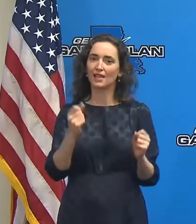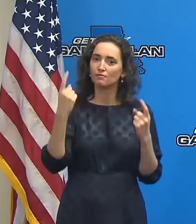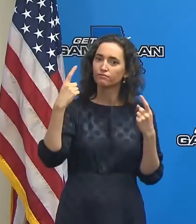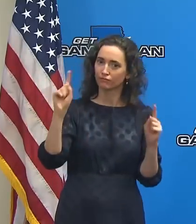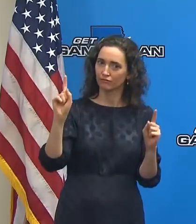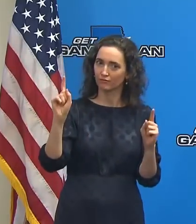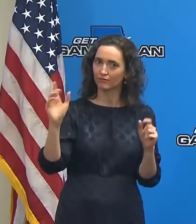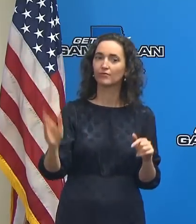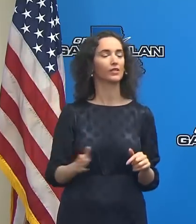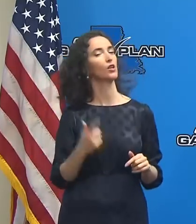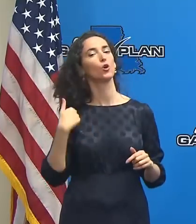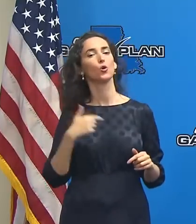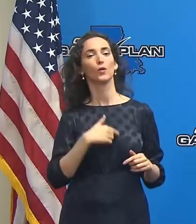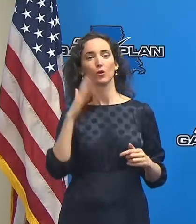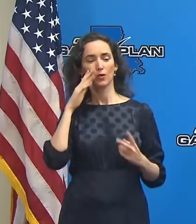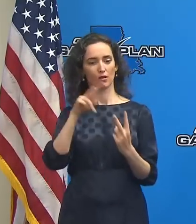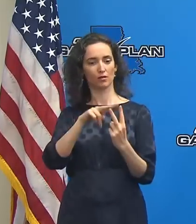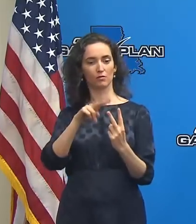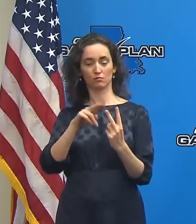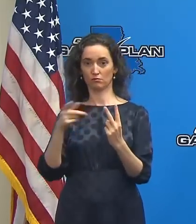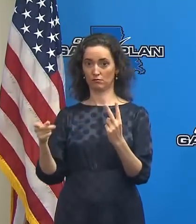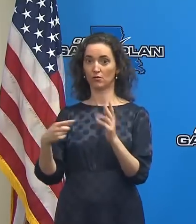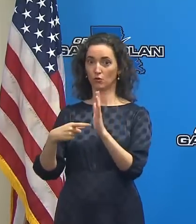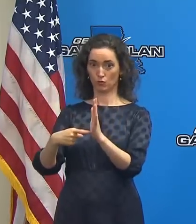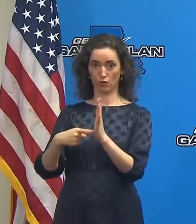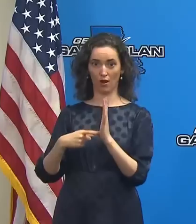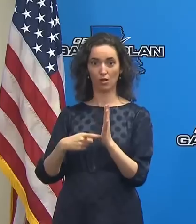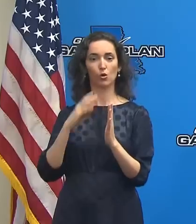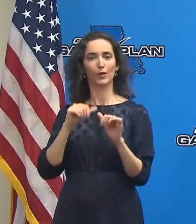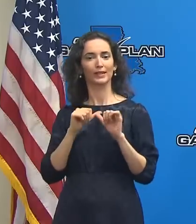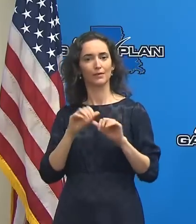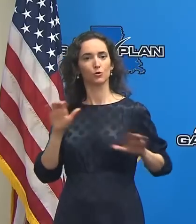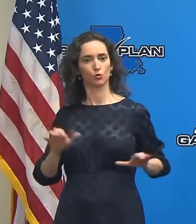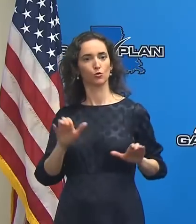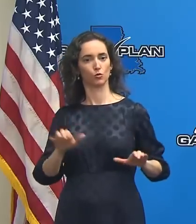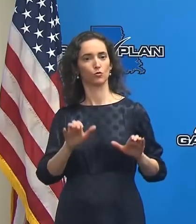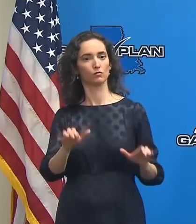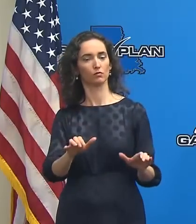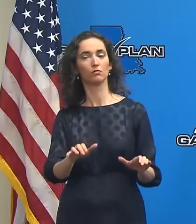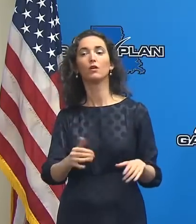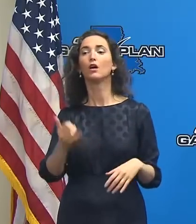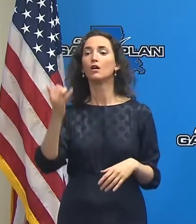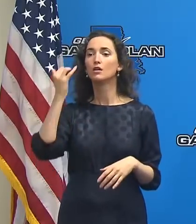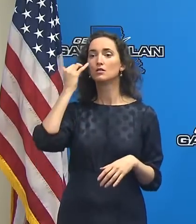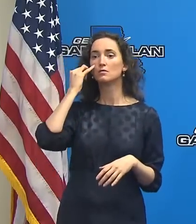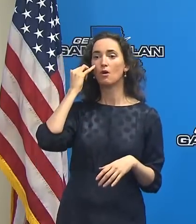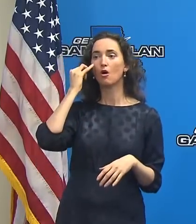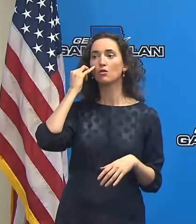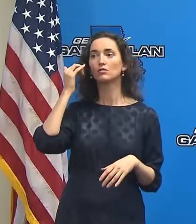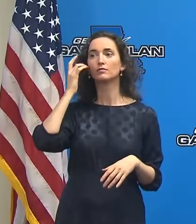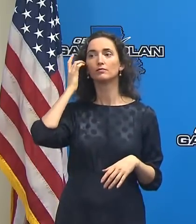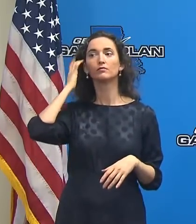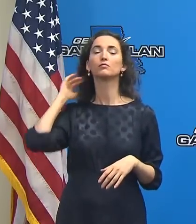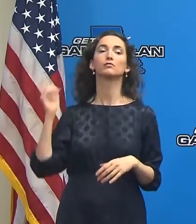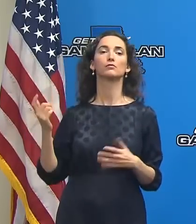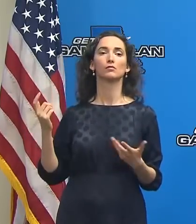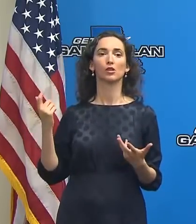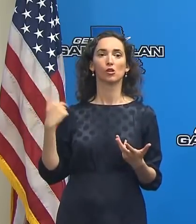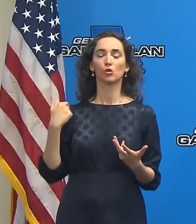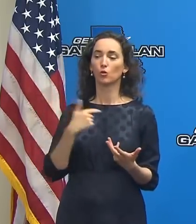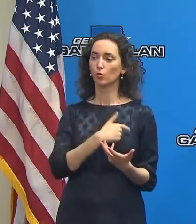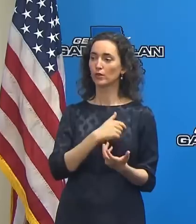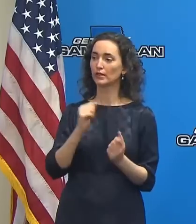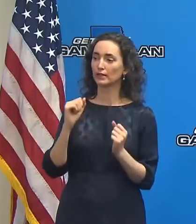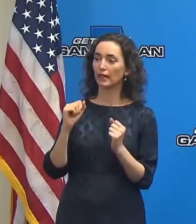We're going to continue to do those things that are required in order to make sure that we can preserve as